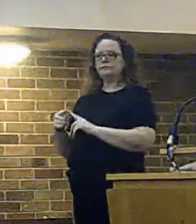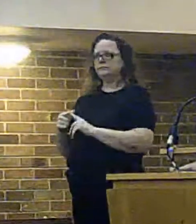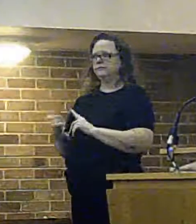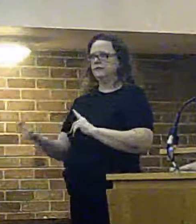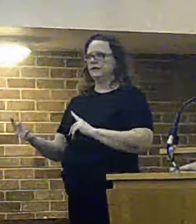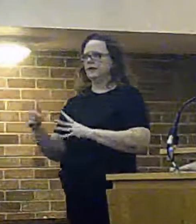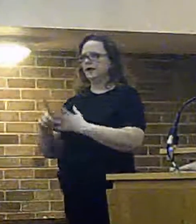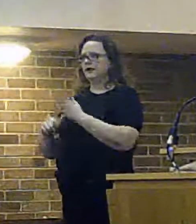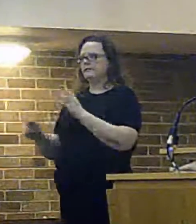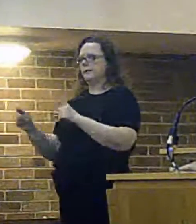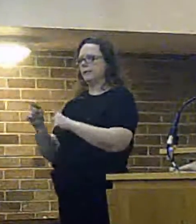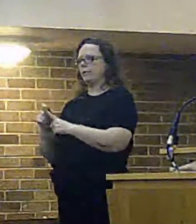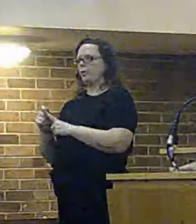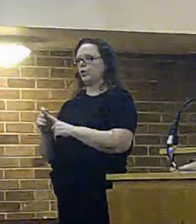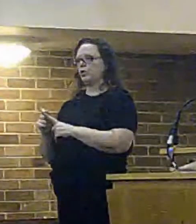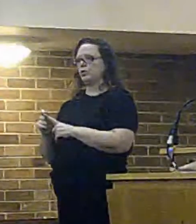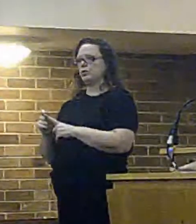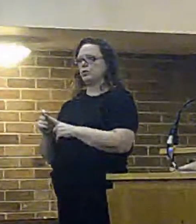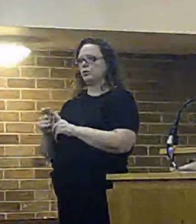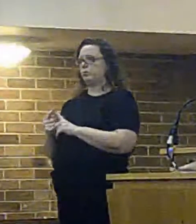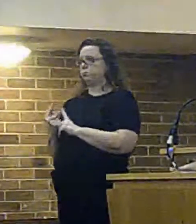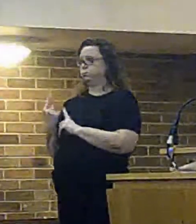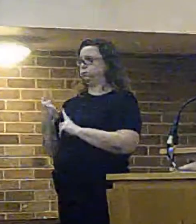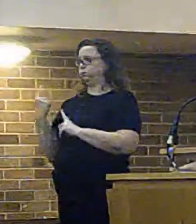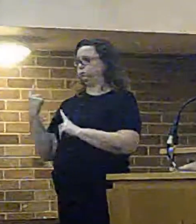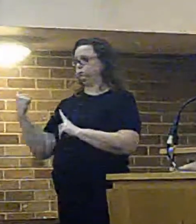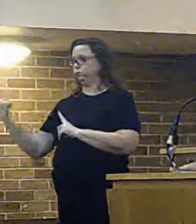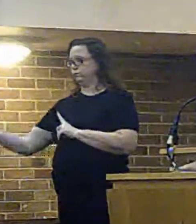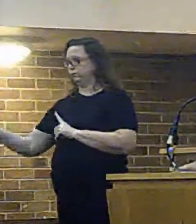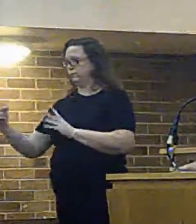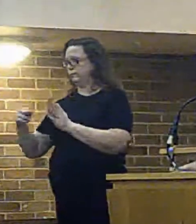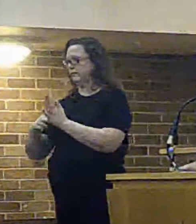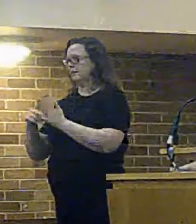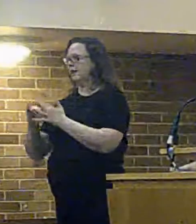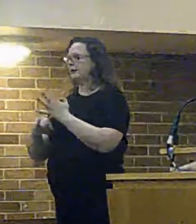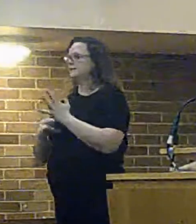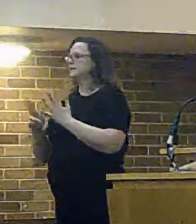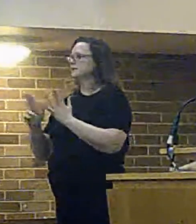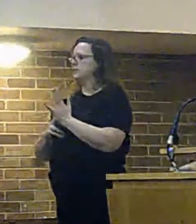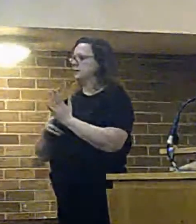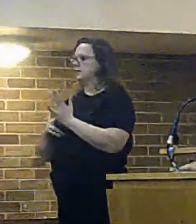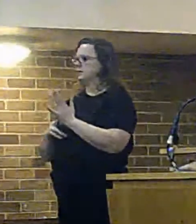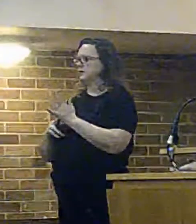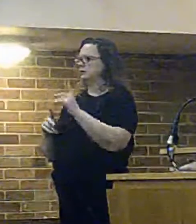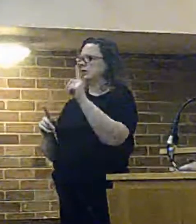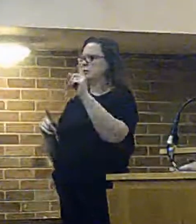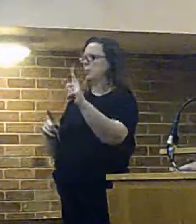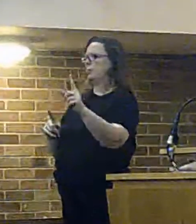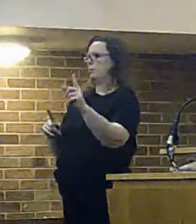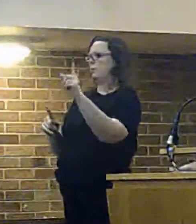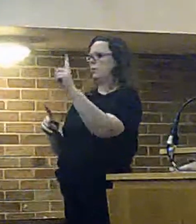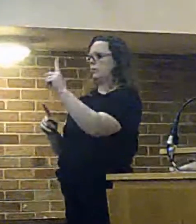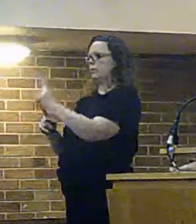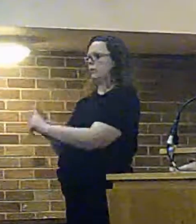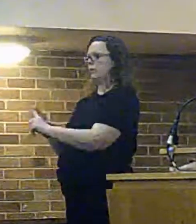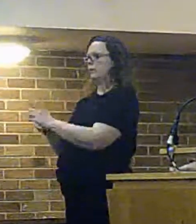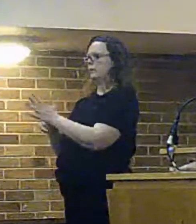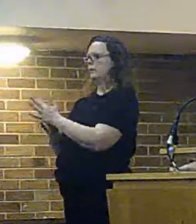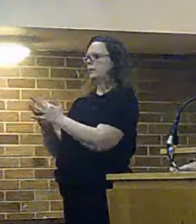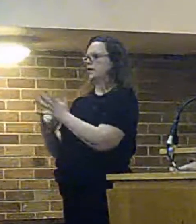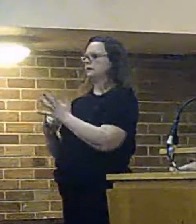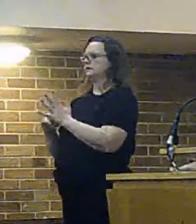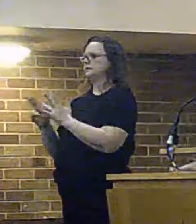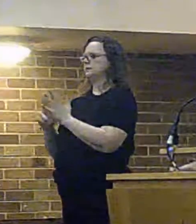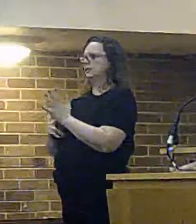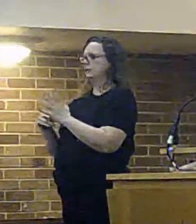station as elsewhere port which is some distance away from neston so we make the attendance to the neston and